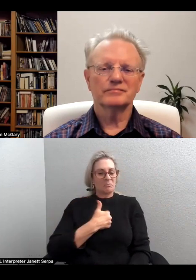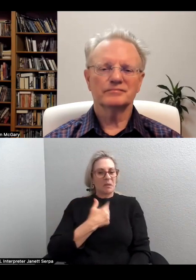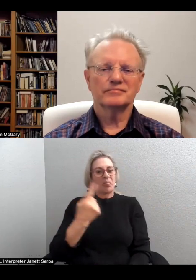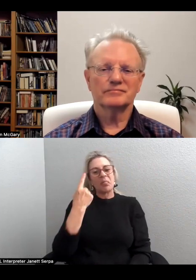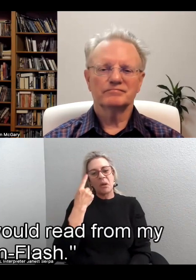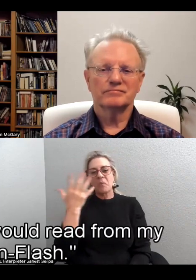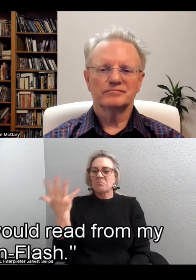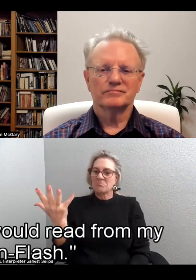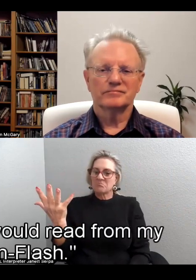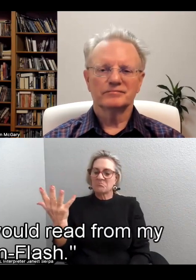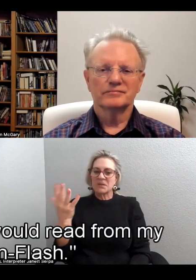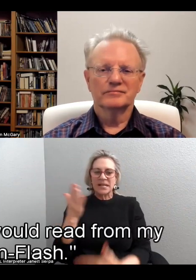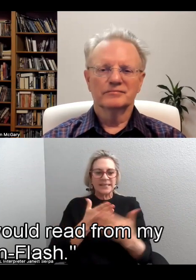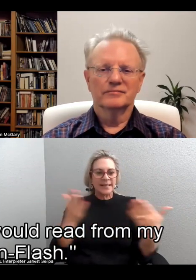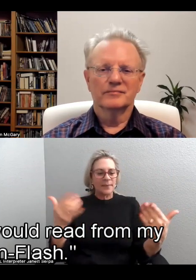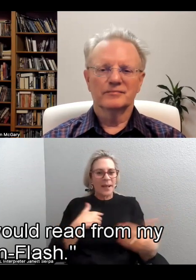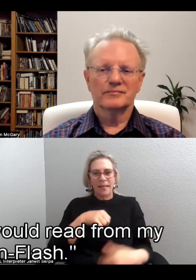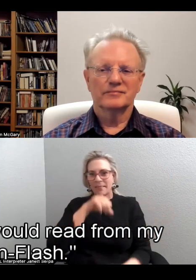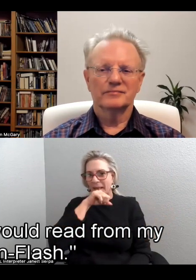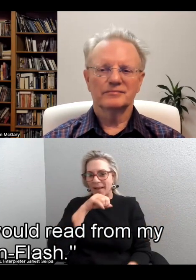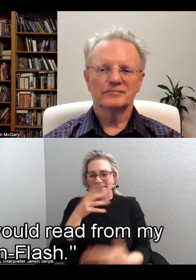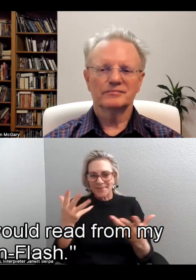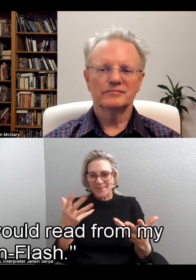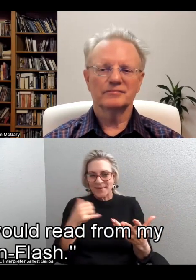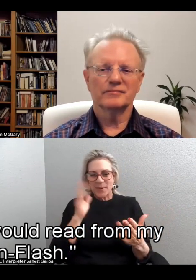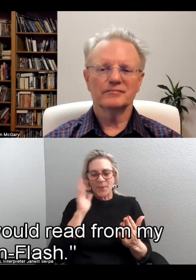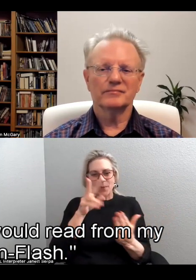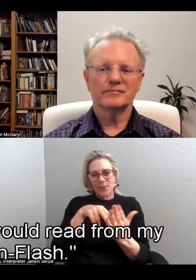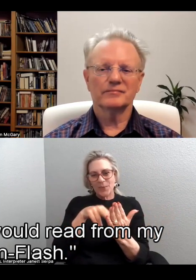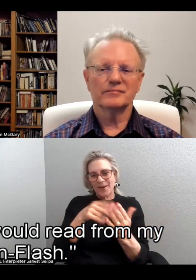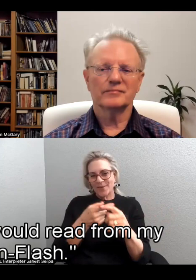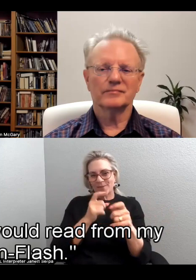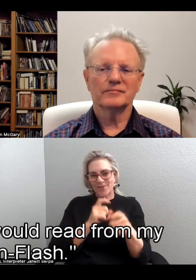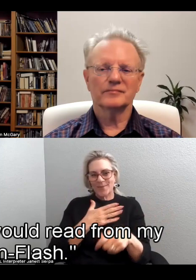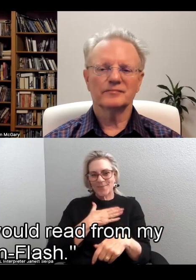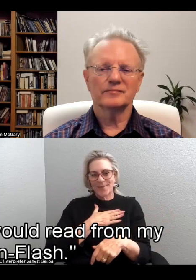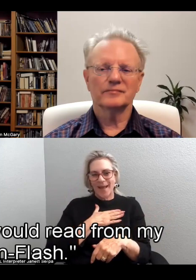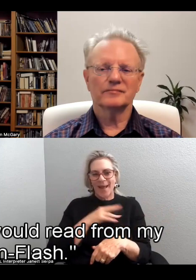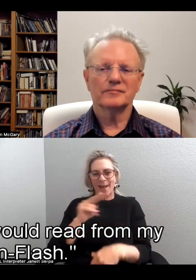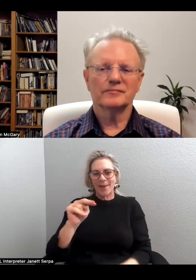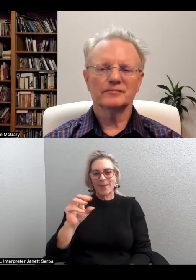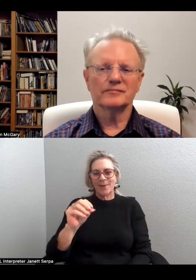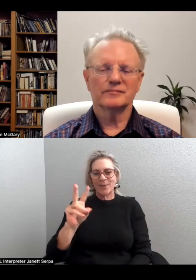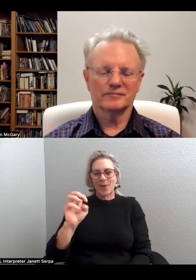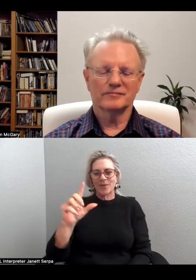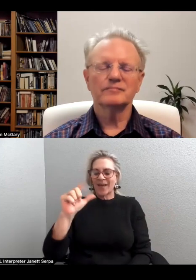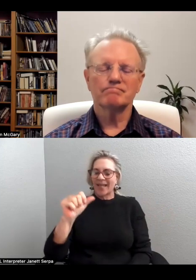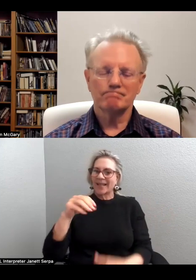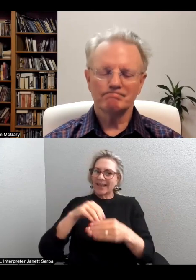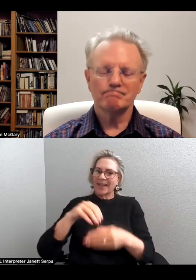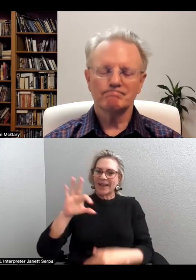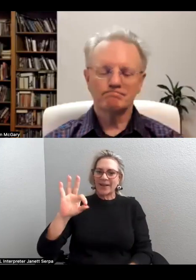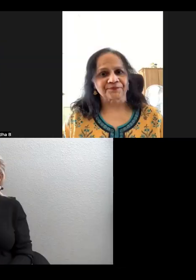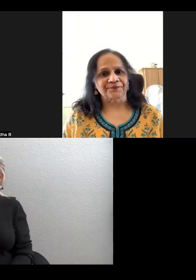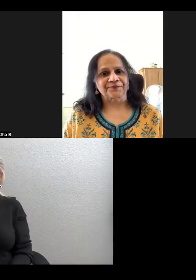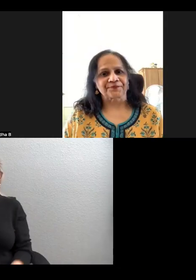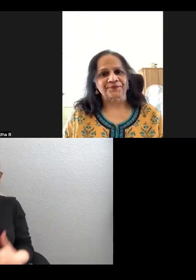something I love, I would read from my novella in Flash. Great.